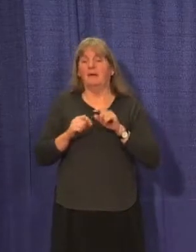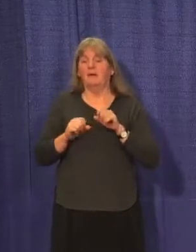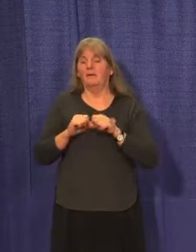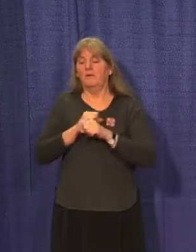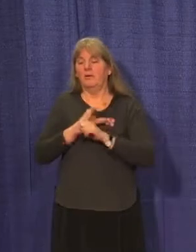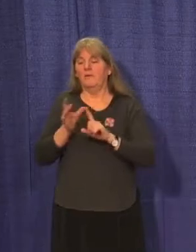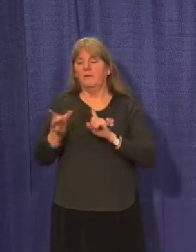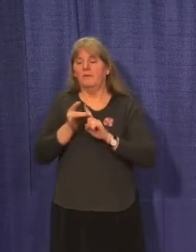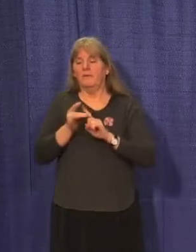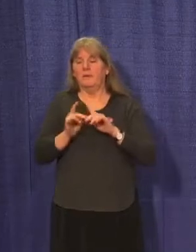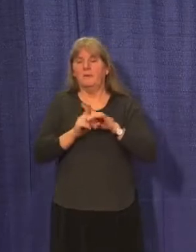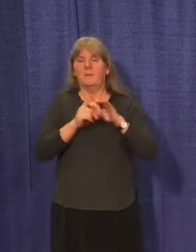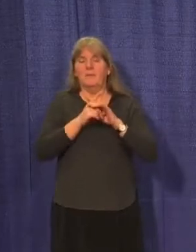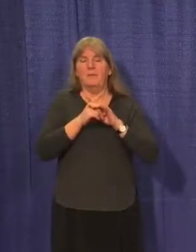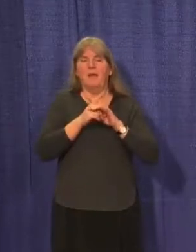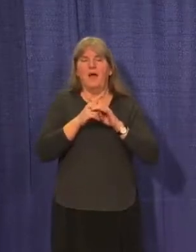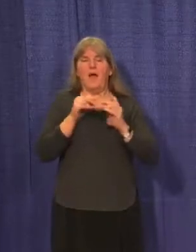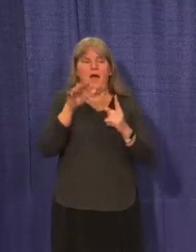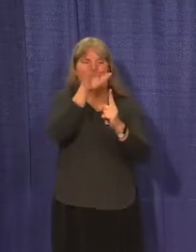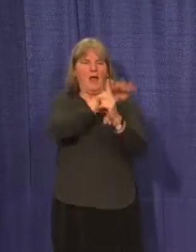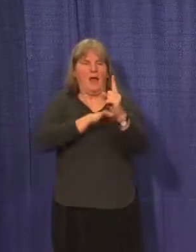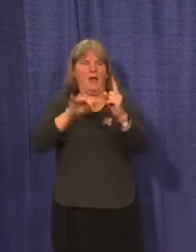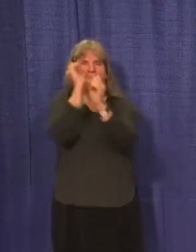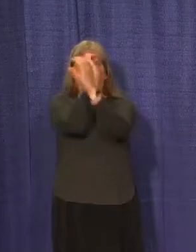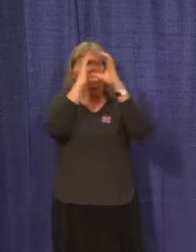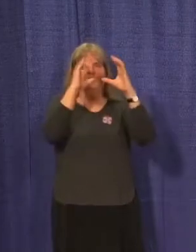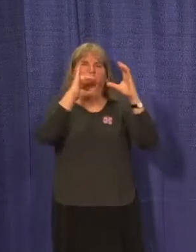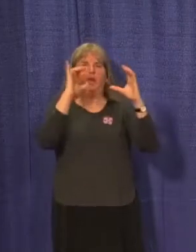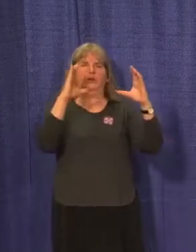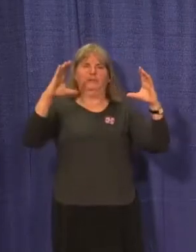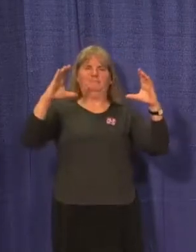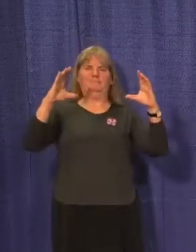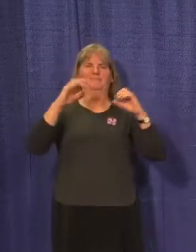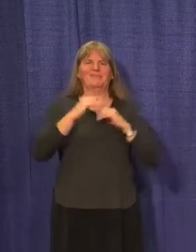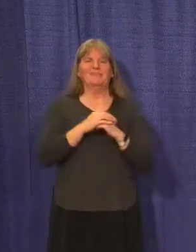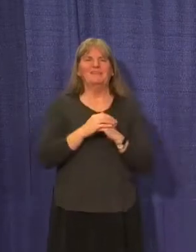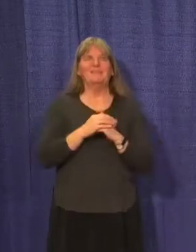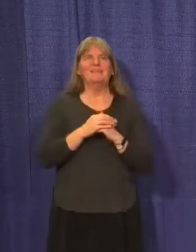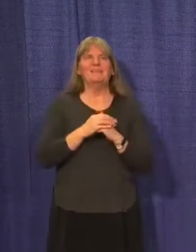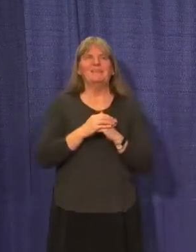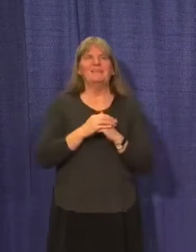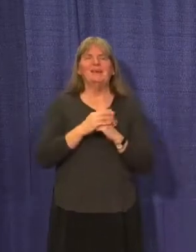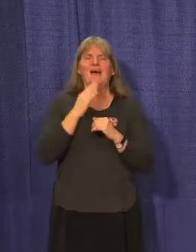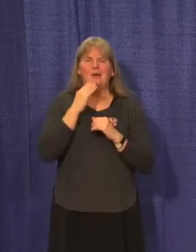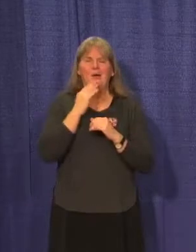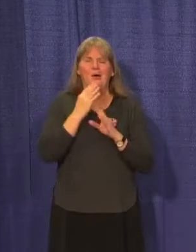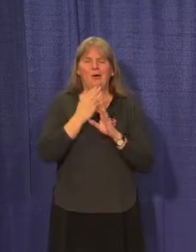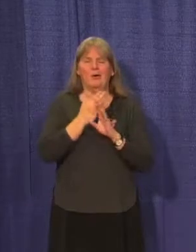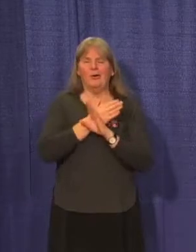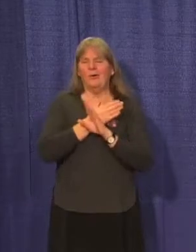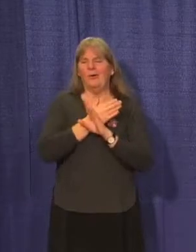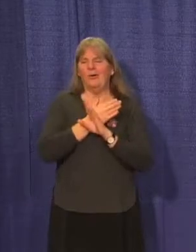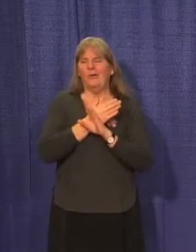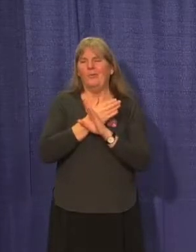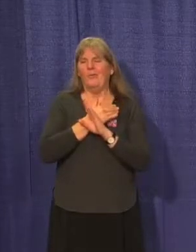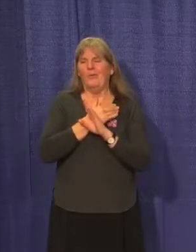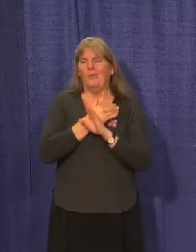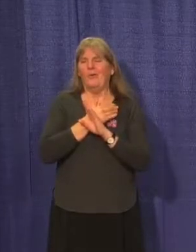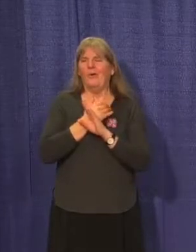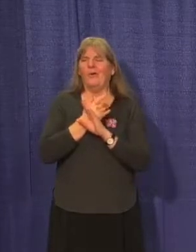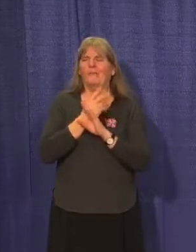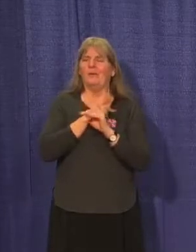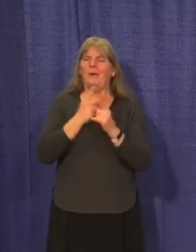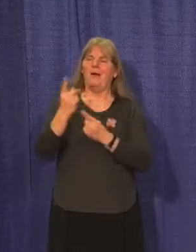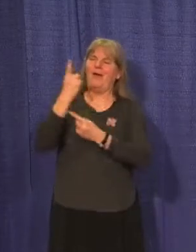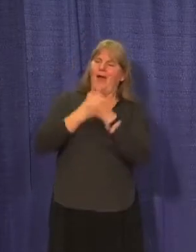start to tell a story from this data. And I know that there have been many questions over the months about what we